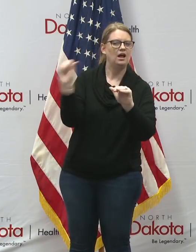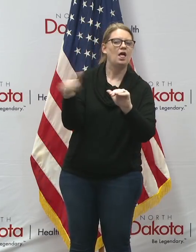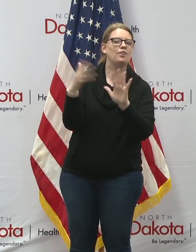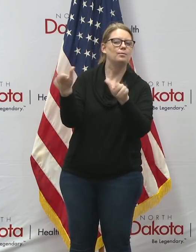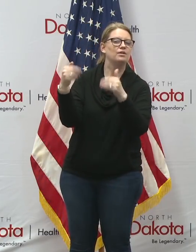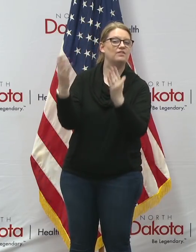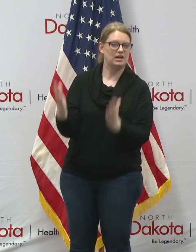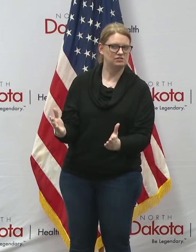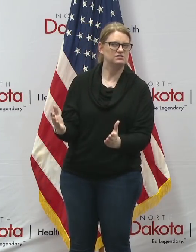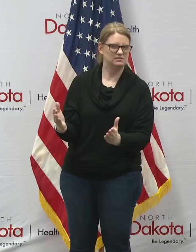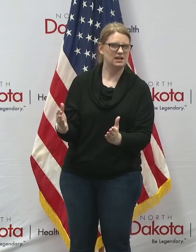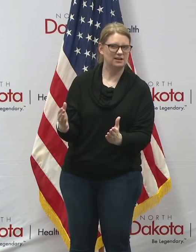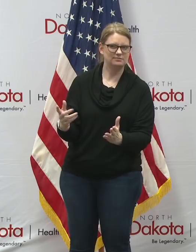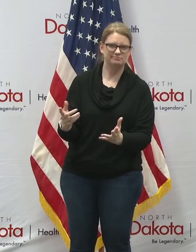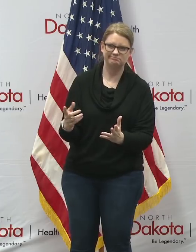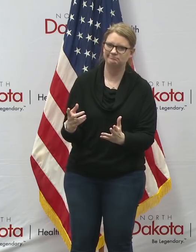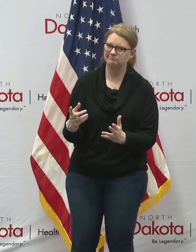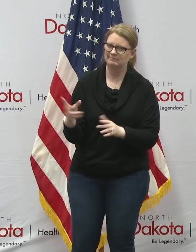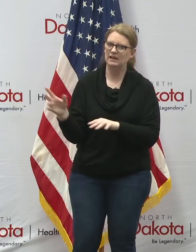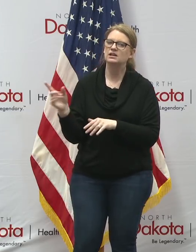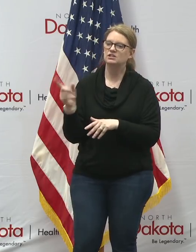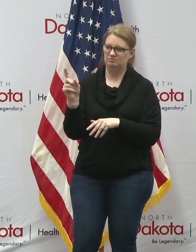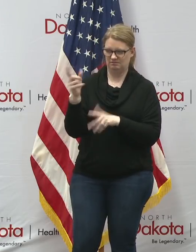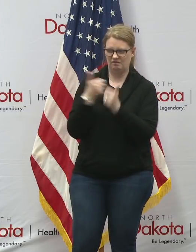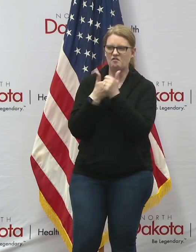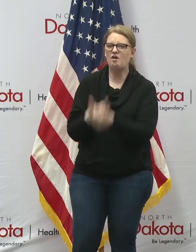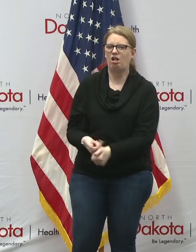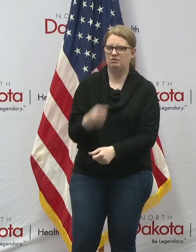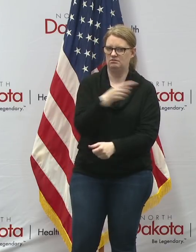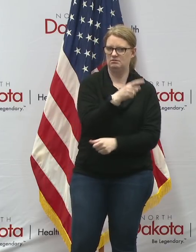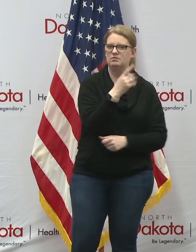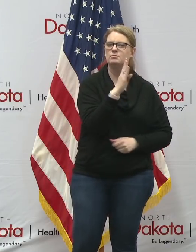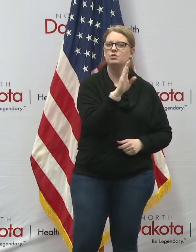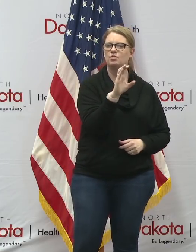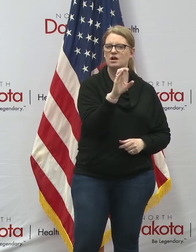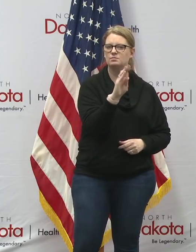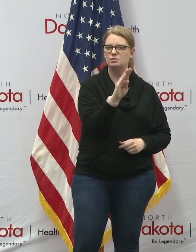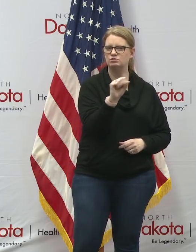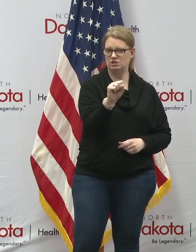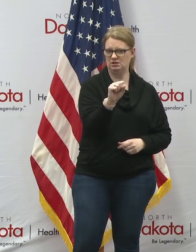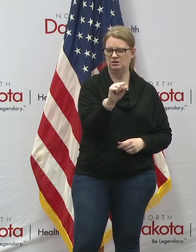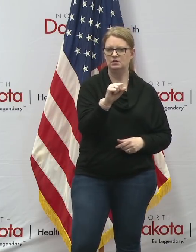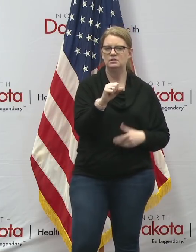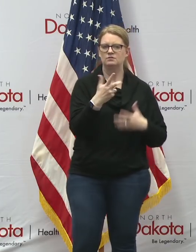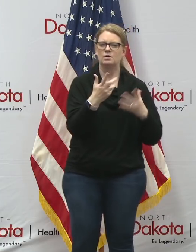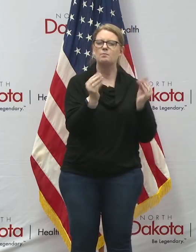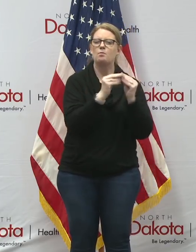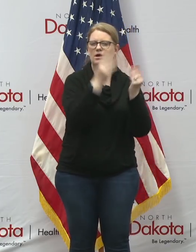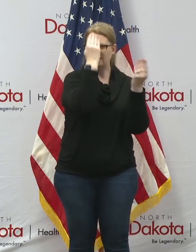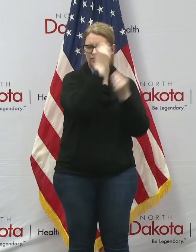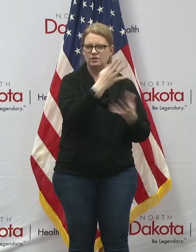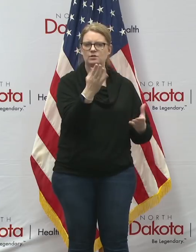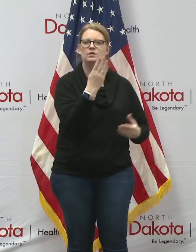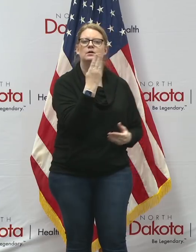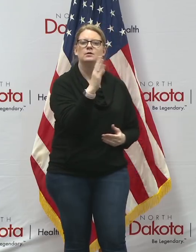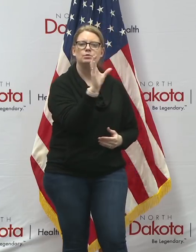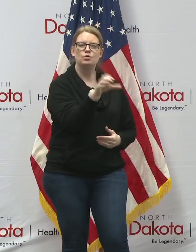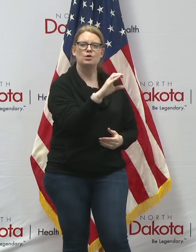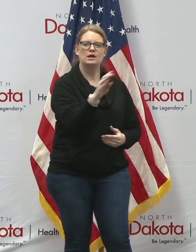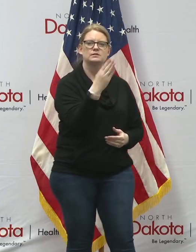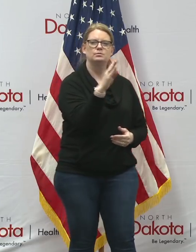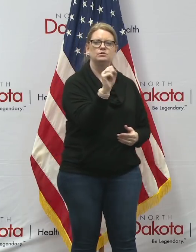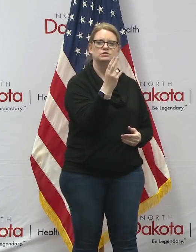same thing and step up the way blue cross blue shield has but for more information about their expanded coverage you can visit the blue cross blue shield